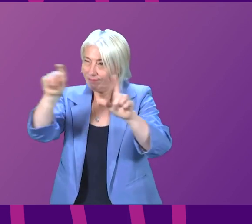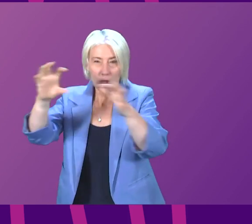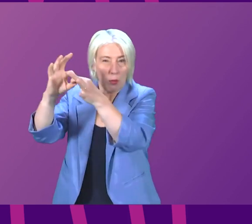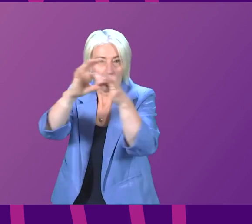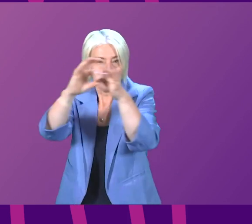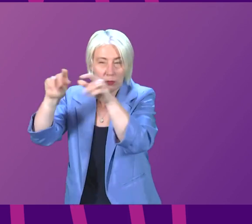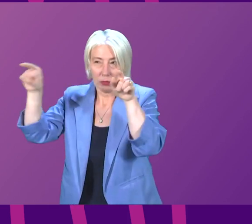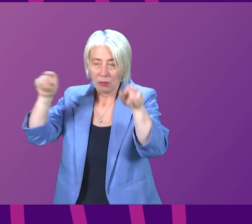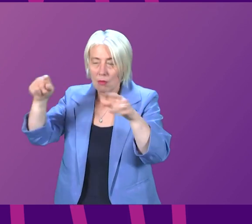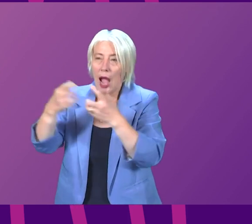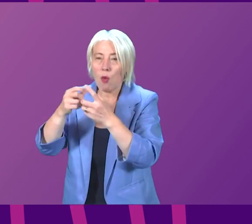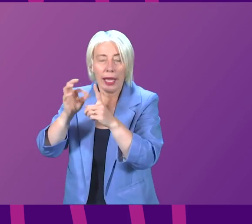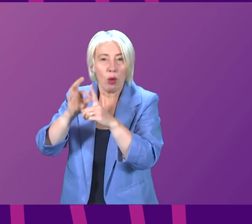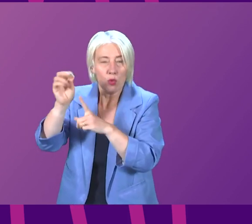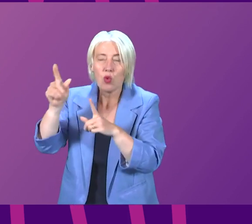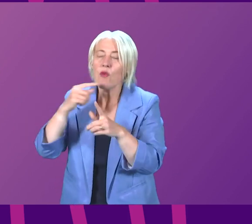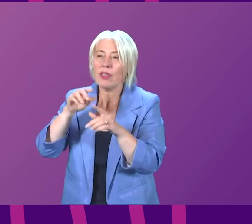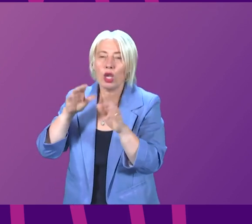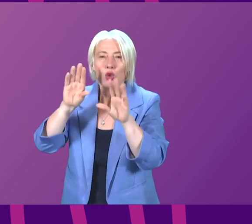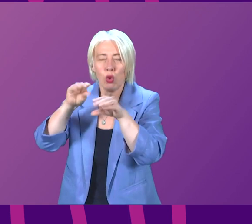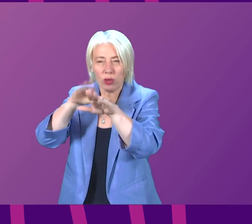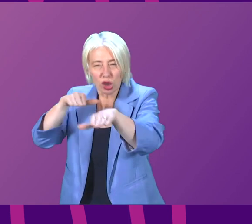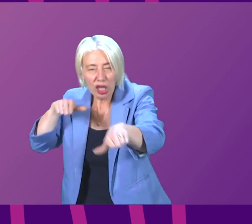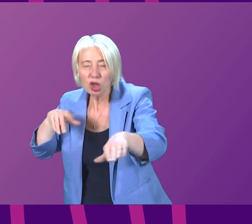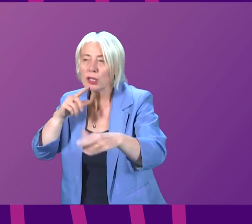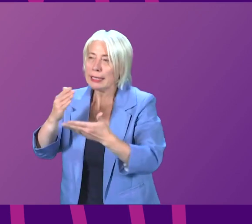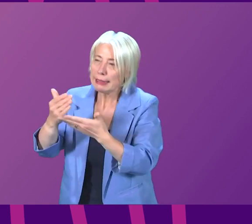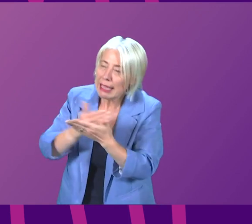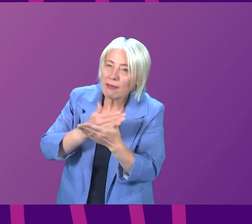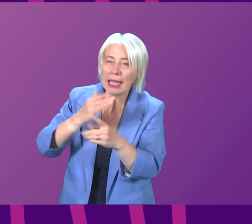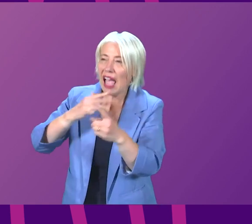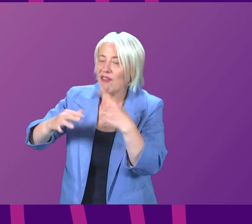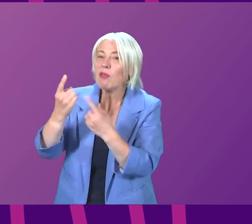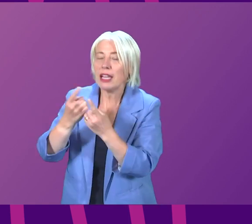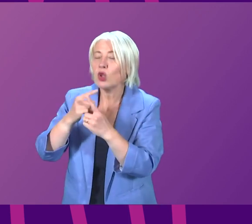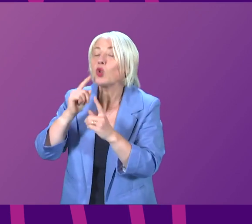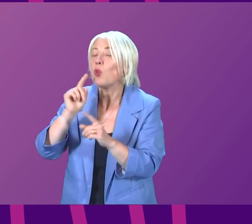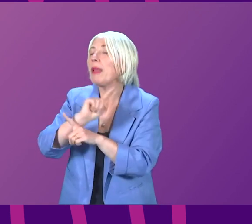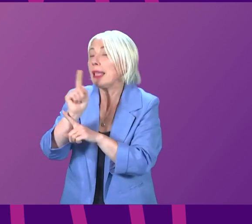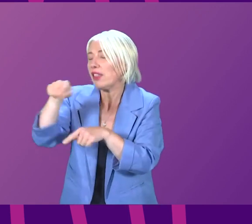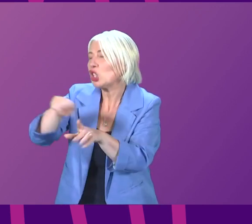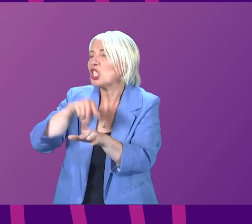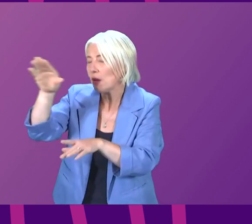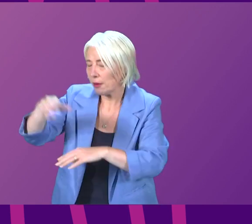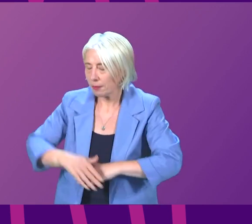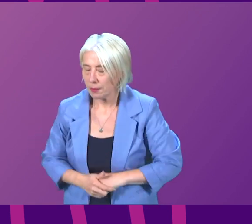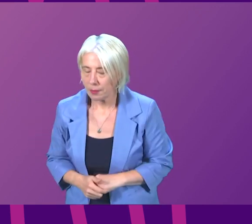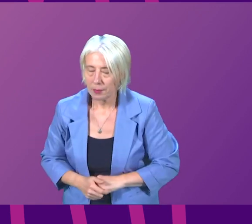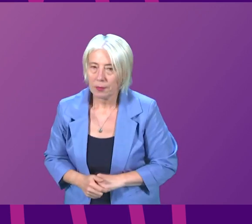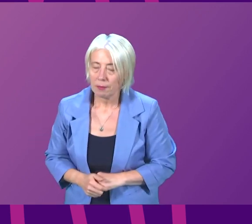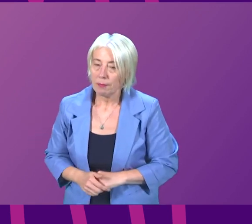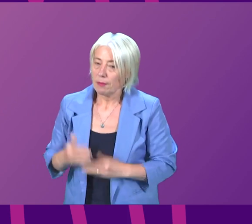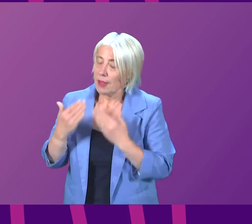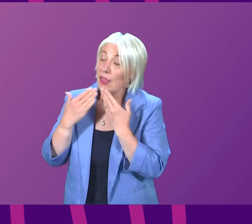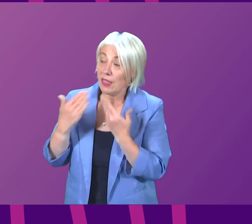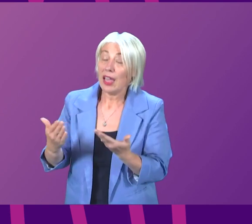between surrounding towns tackles congestion and addresses safety and environmental issues Fergus Ewing I thank the